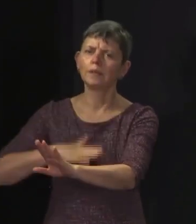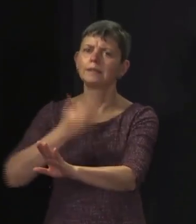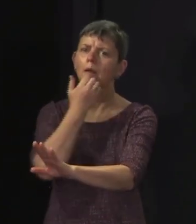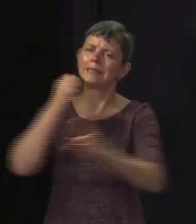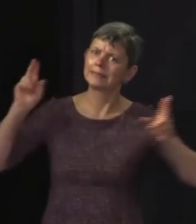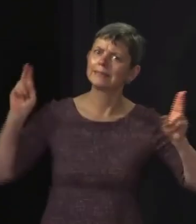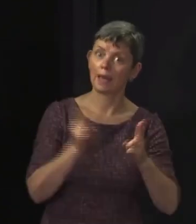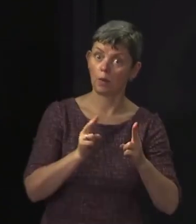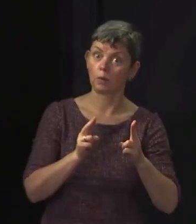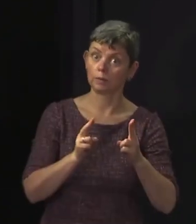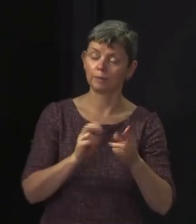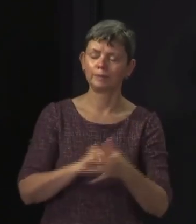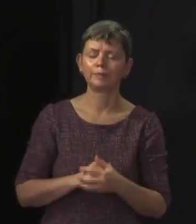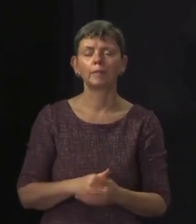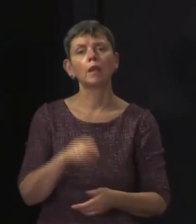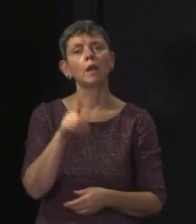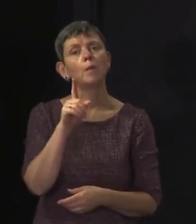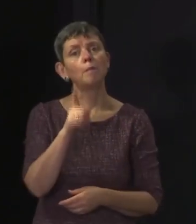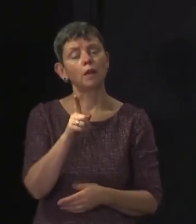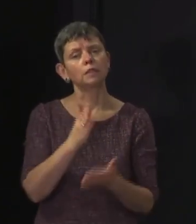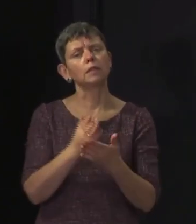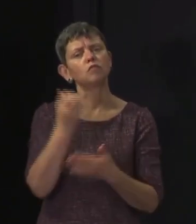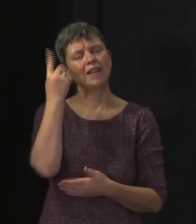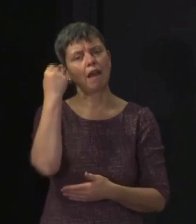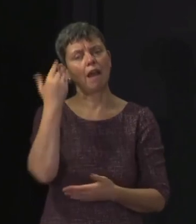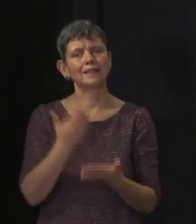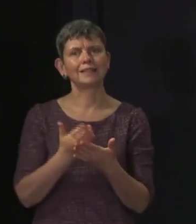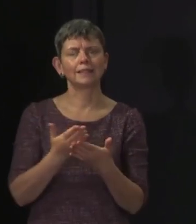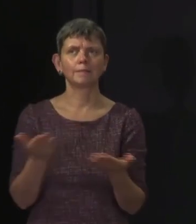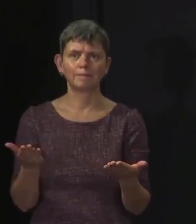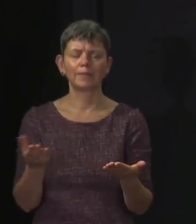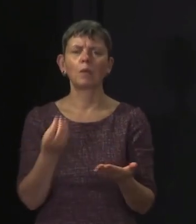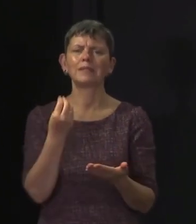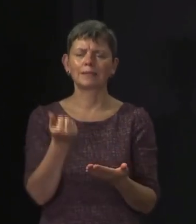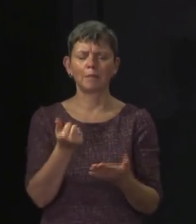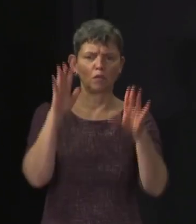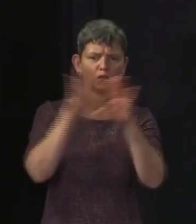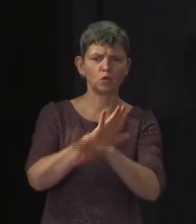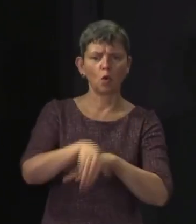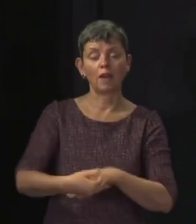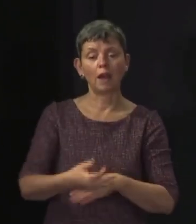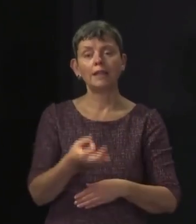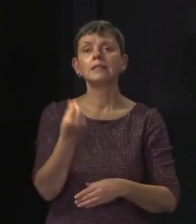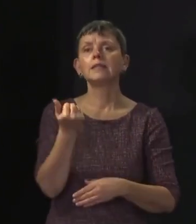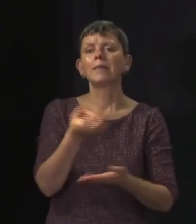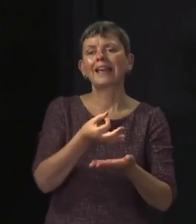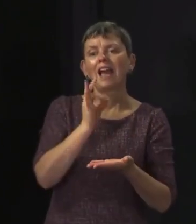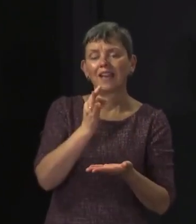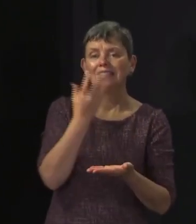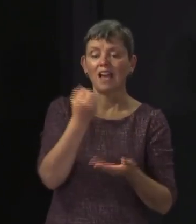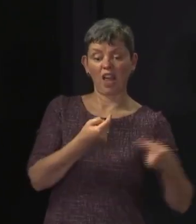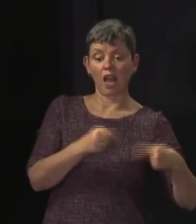restrictions. But we did realise there was a potential anomaly for existing cafes that have an alcohol licence,